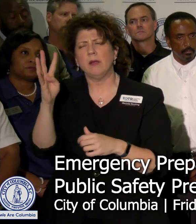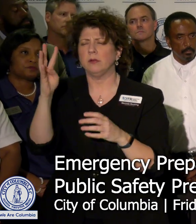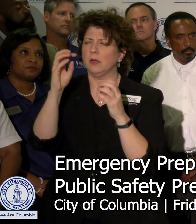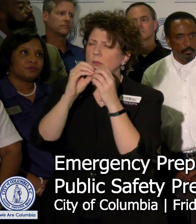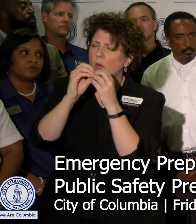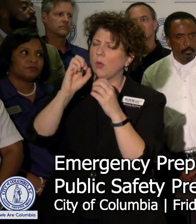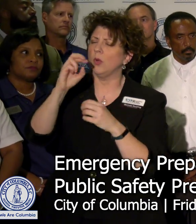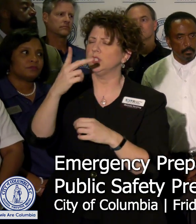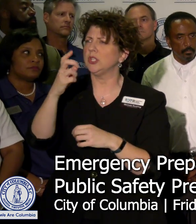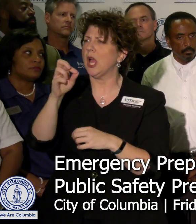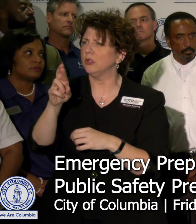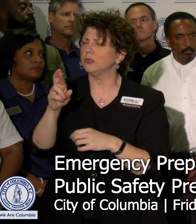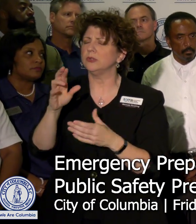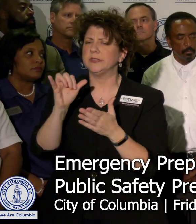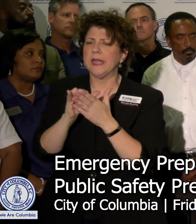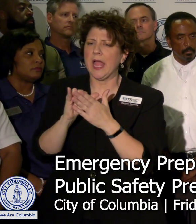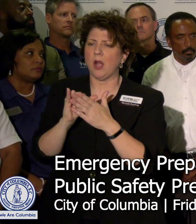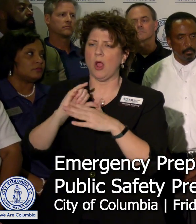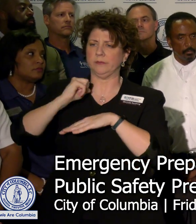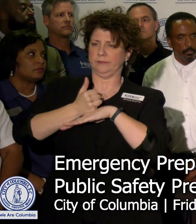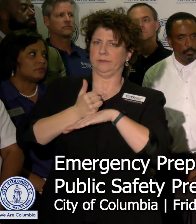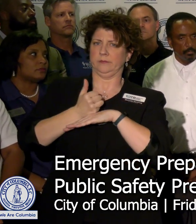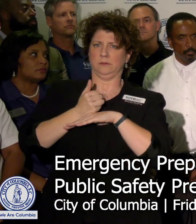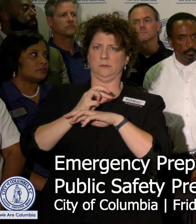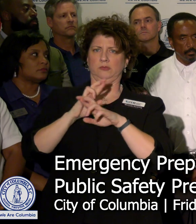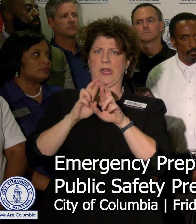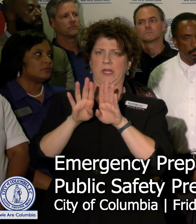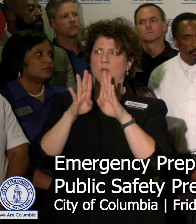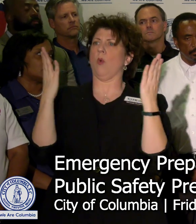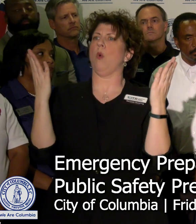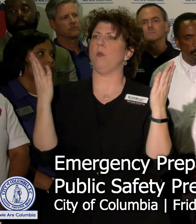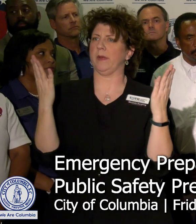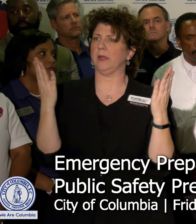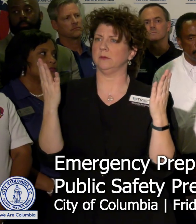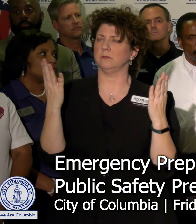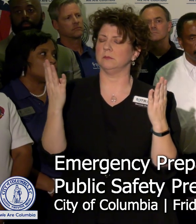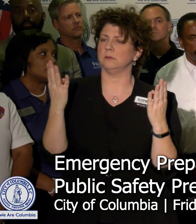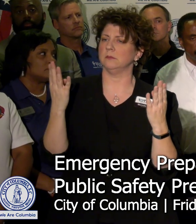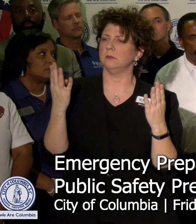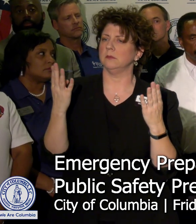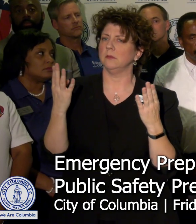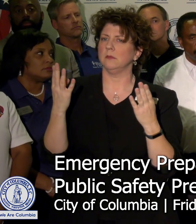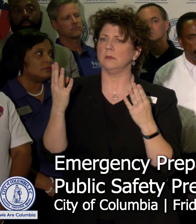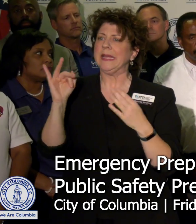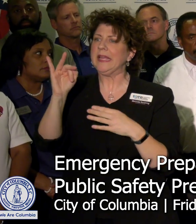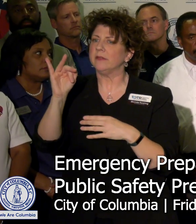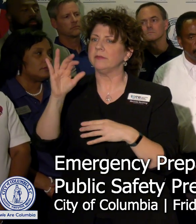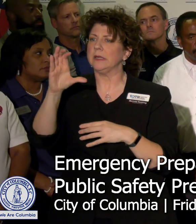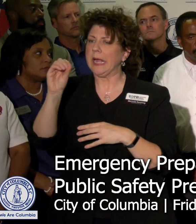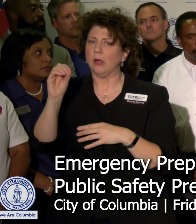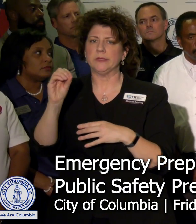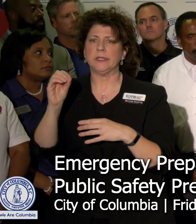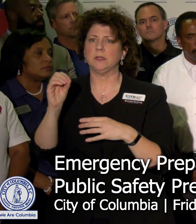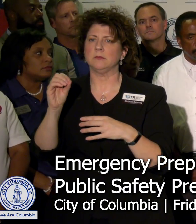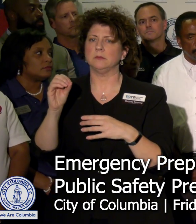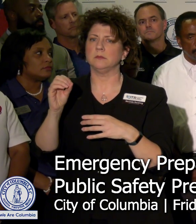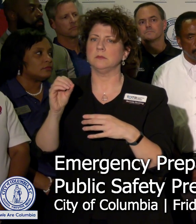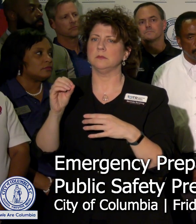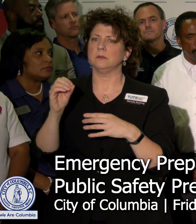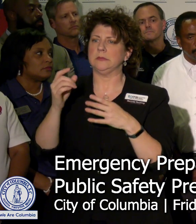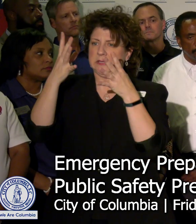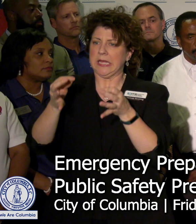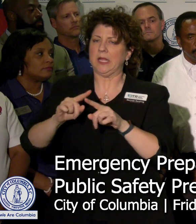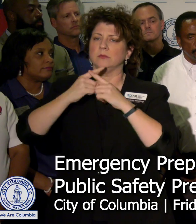that are being stood up as we speak and will be ready as the county is ready to announce those. Obviously